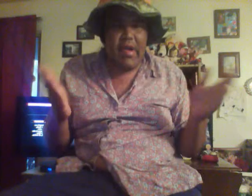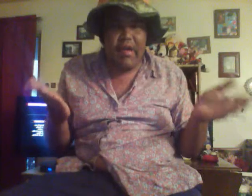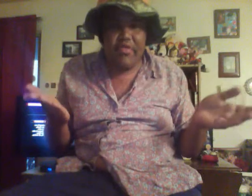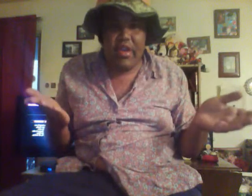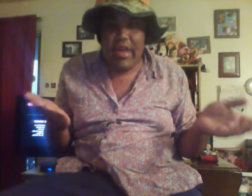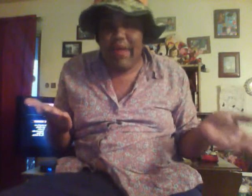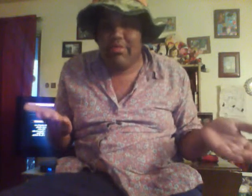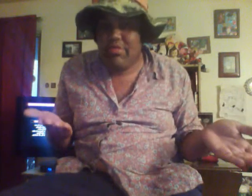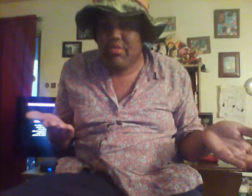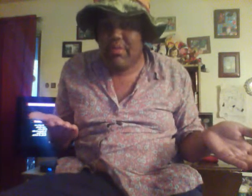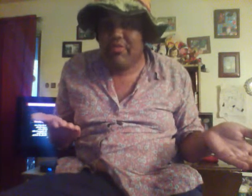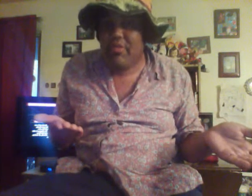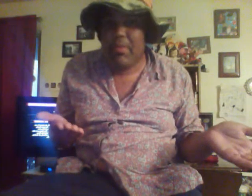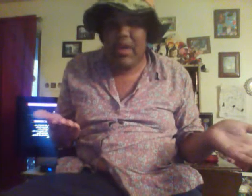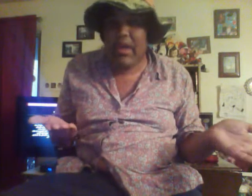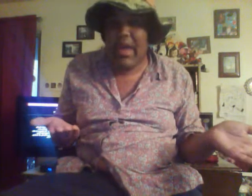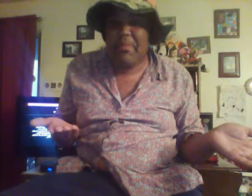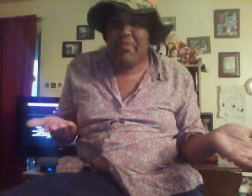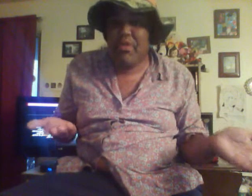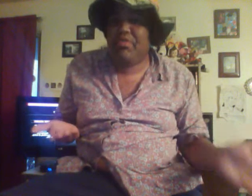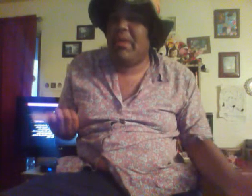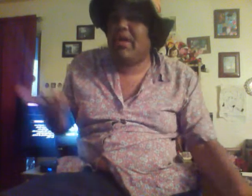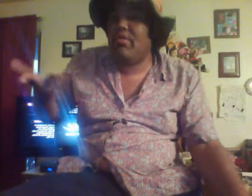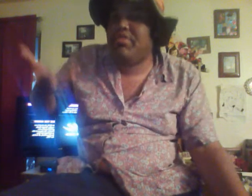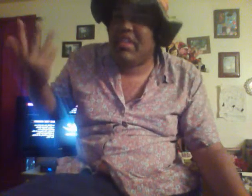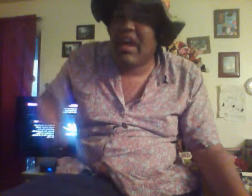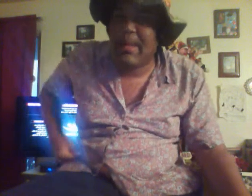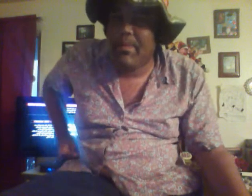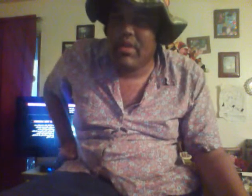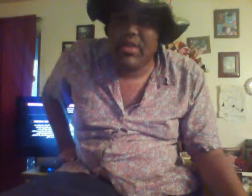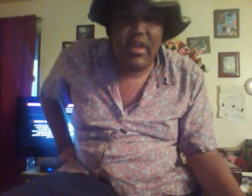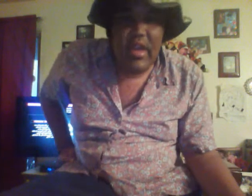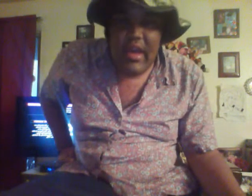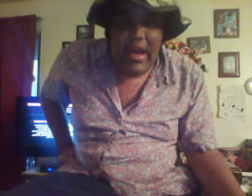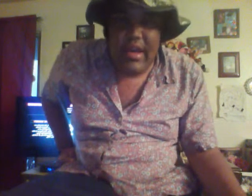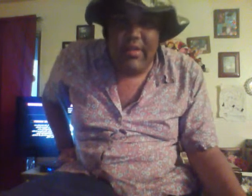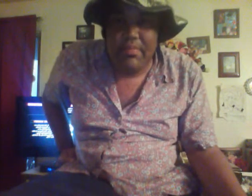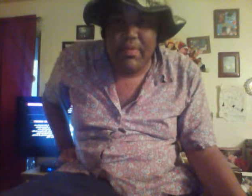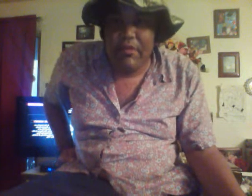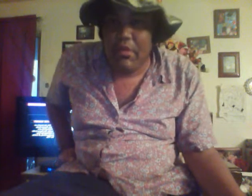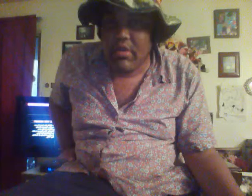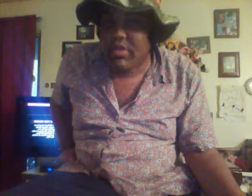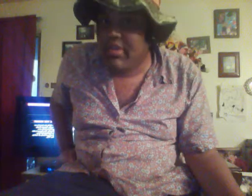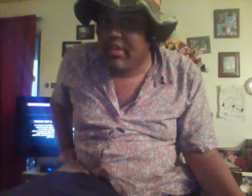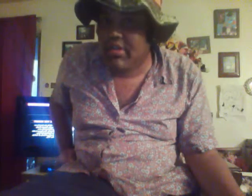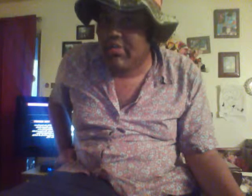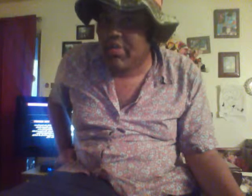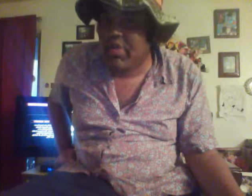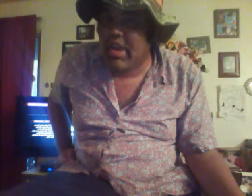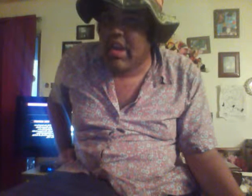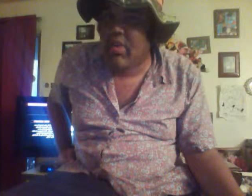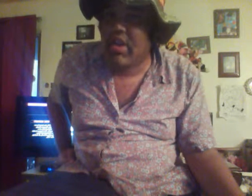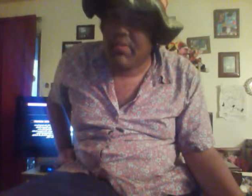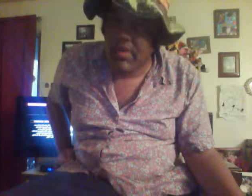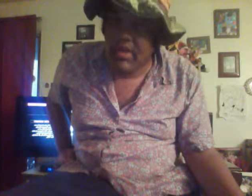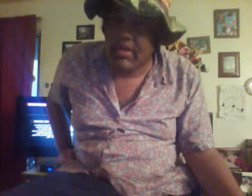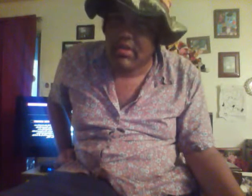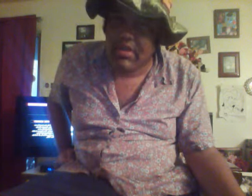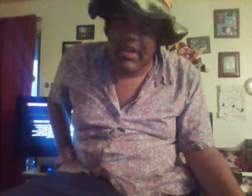how often it happens with you. But for me, it happened with Michael Stein once. I never... If you could see the difference between how he really looks and